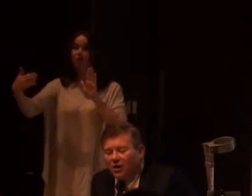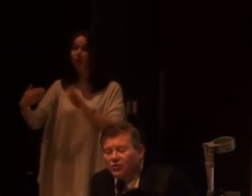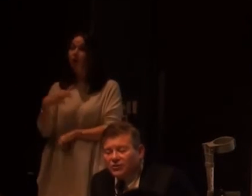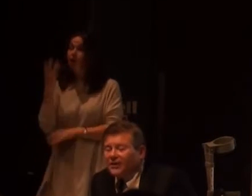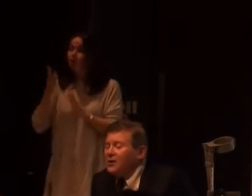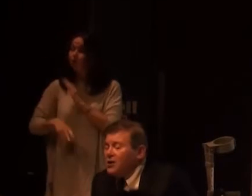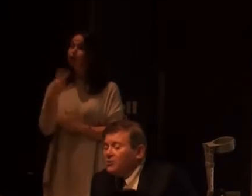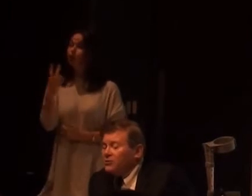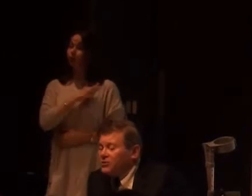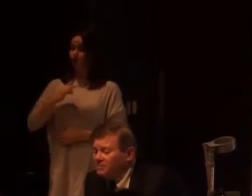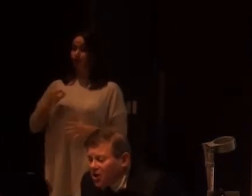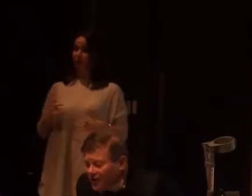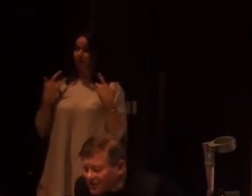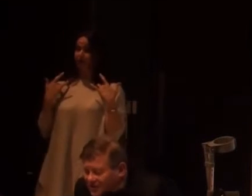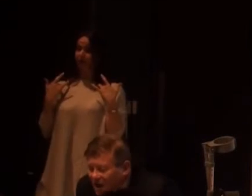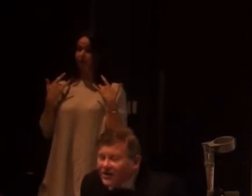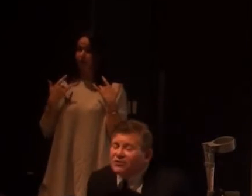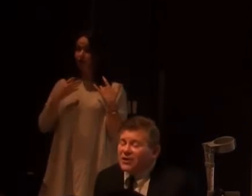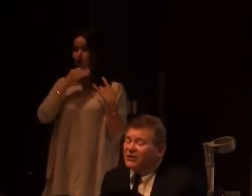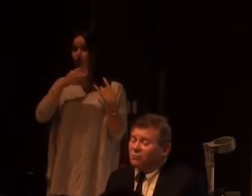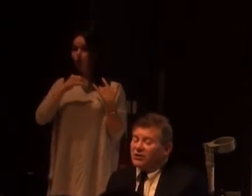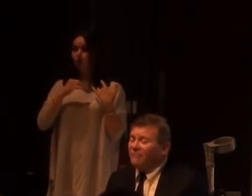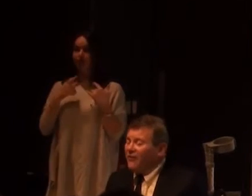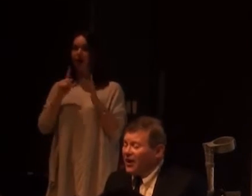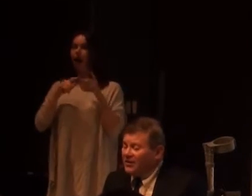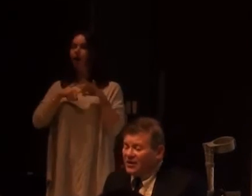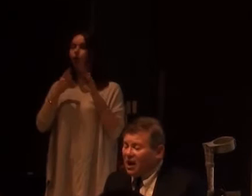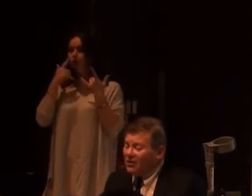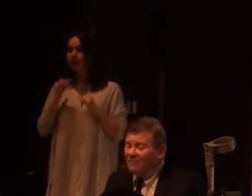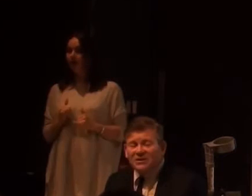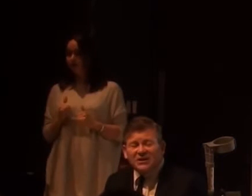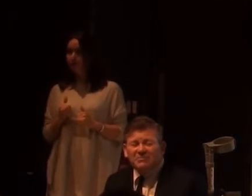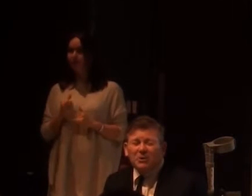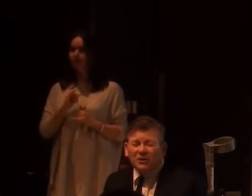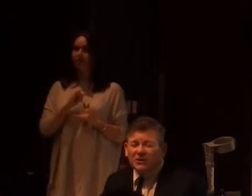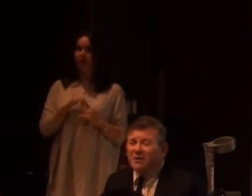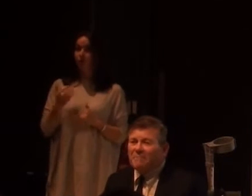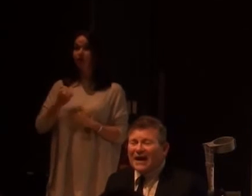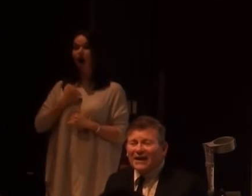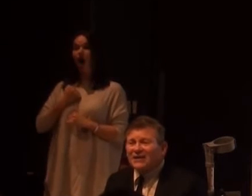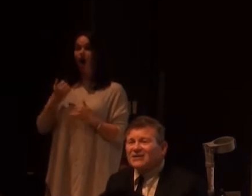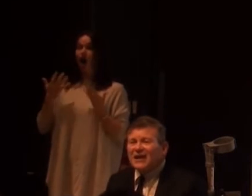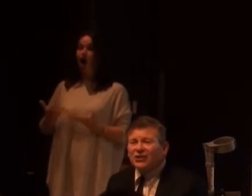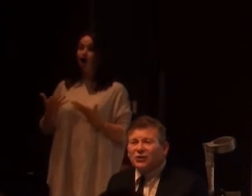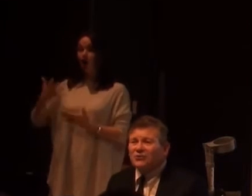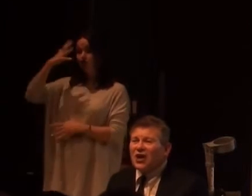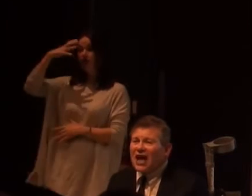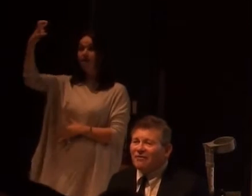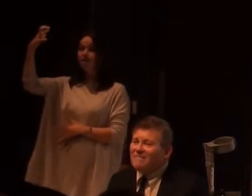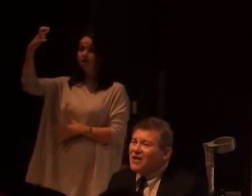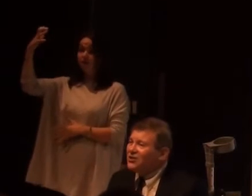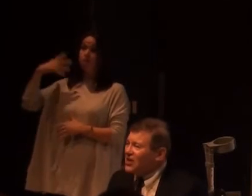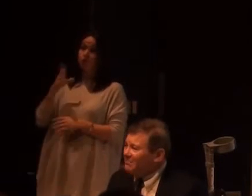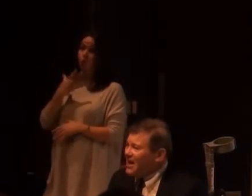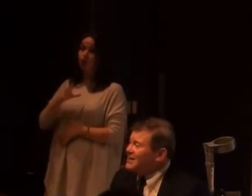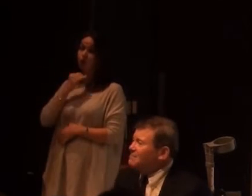using spurious IQ tests, which I'm afraid the current government seemed to be wanting to bring back again to select children at